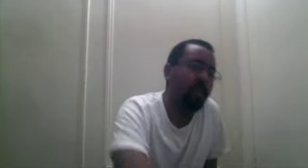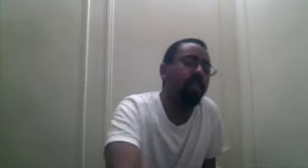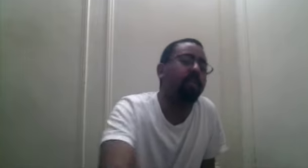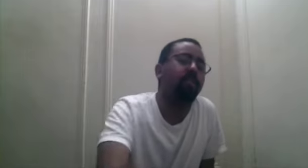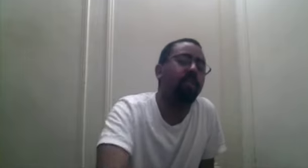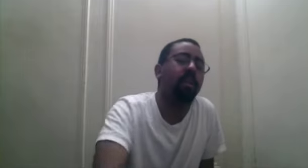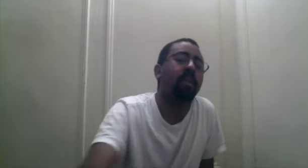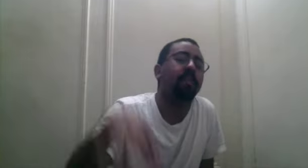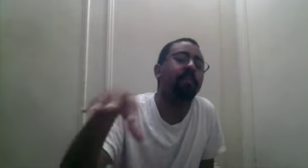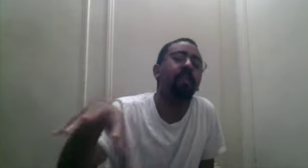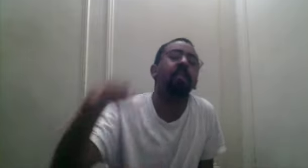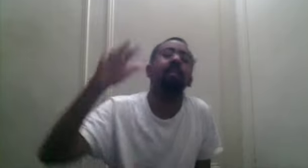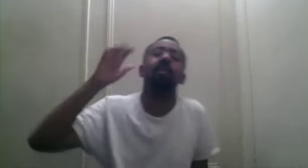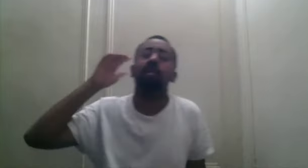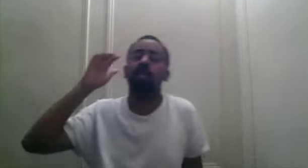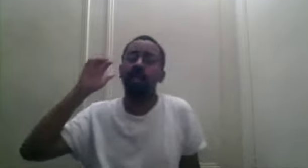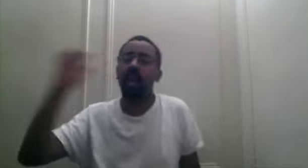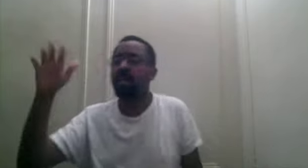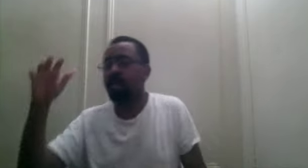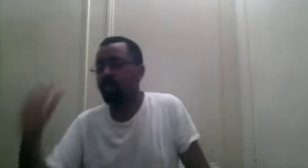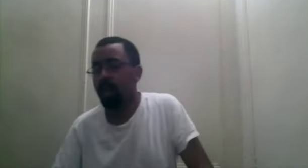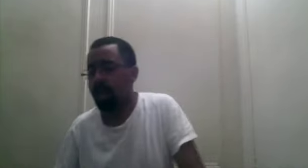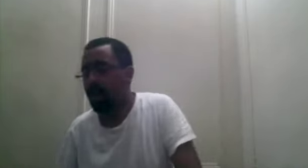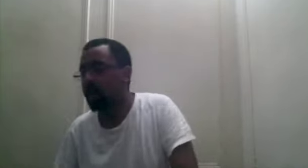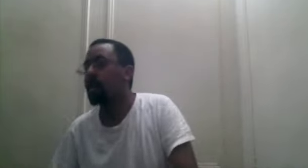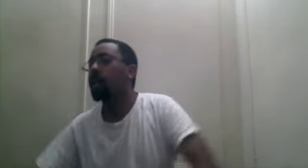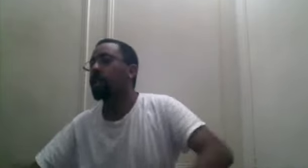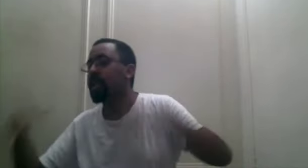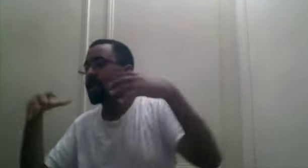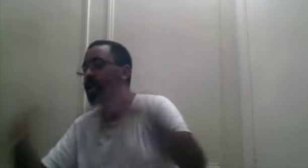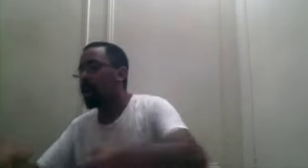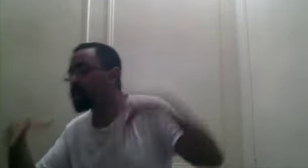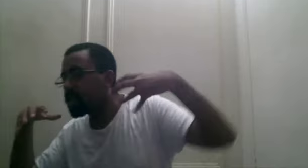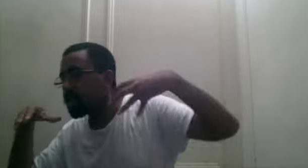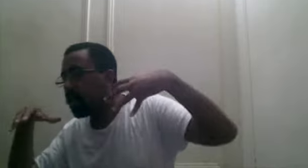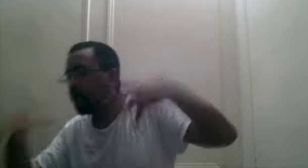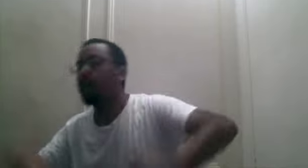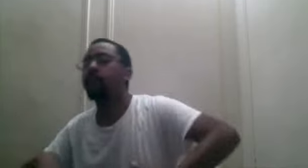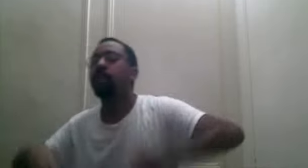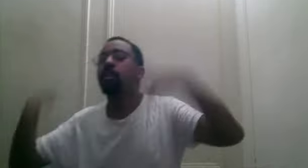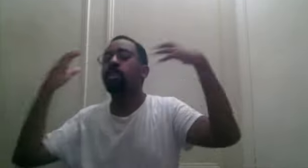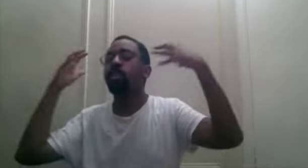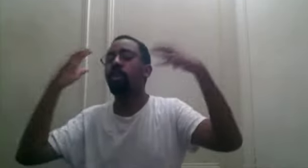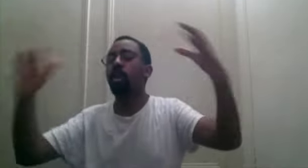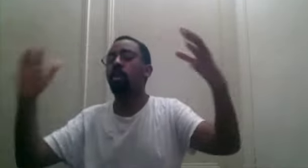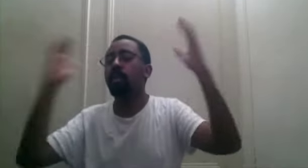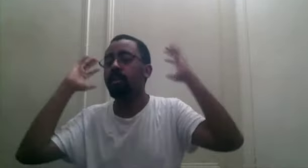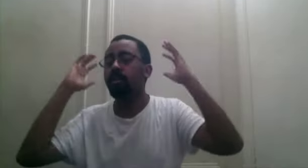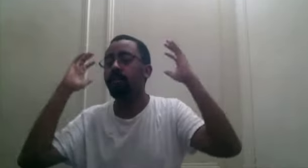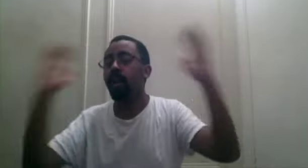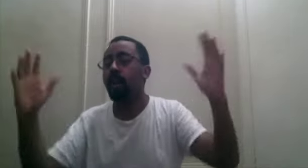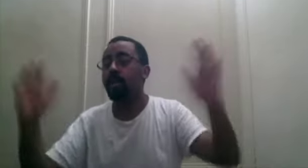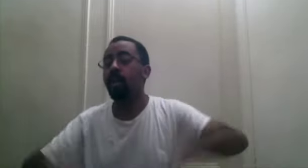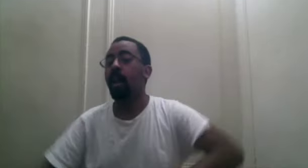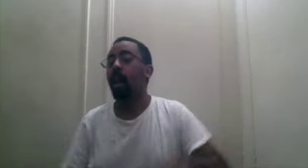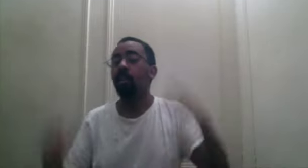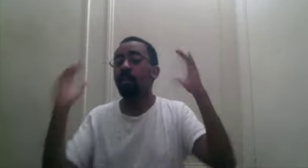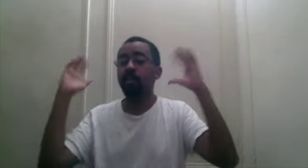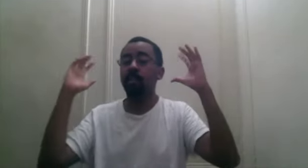They're pulling a fucking Kakashi right now. His glasses are off. Show his face. I don't even think